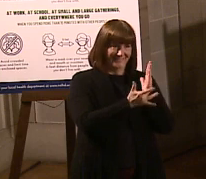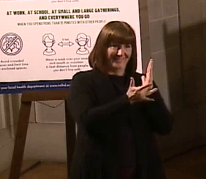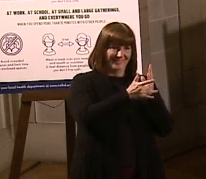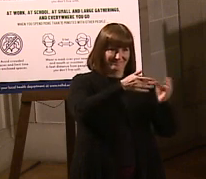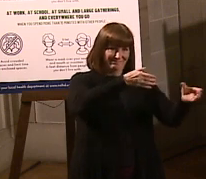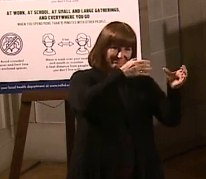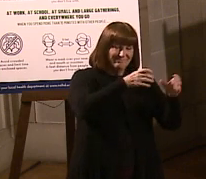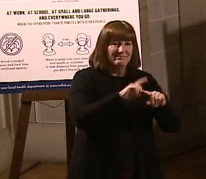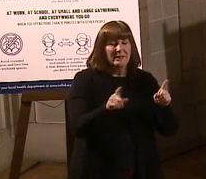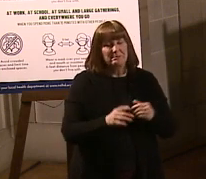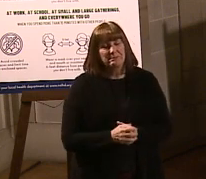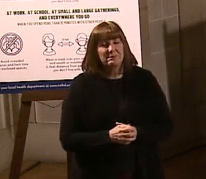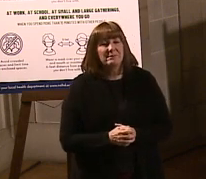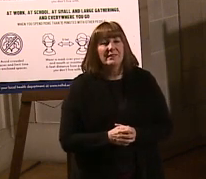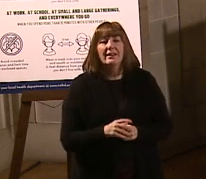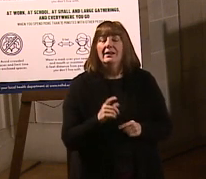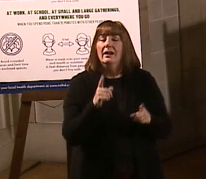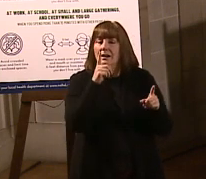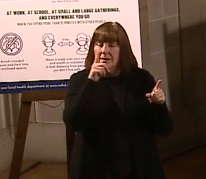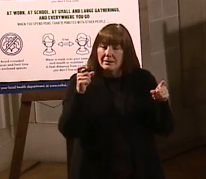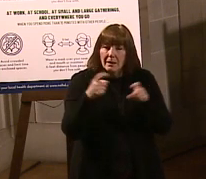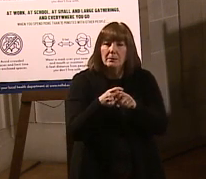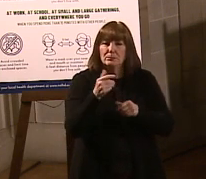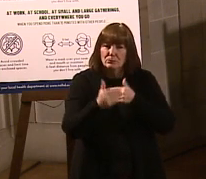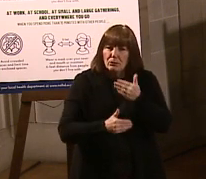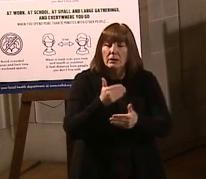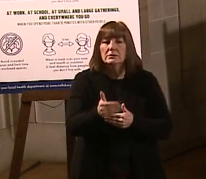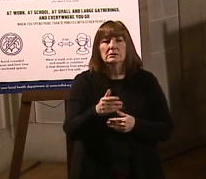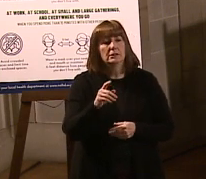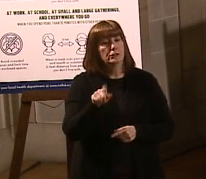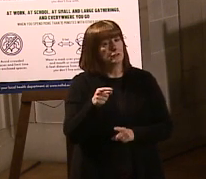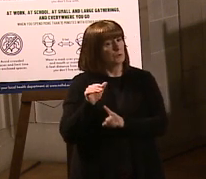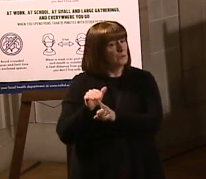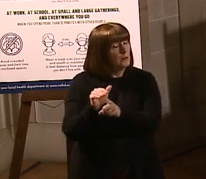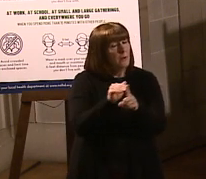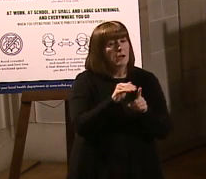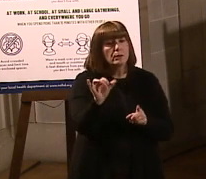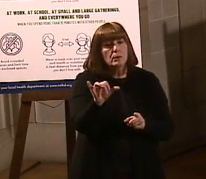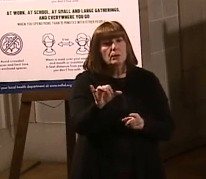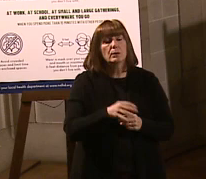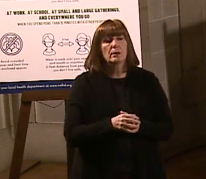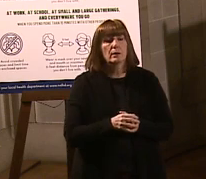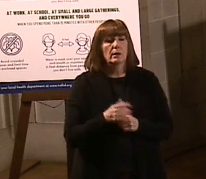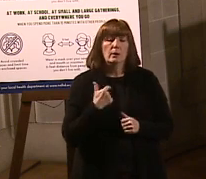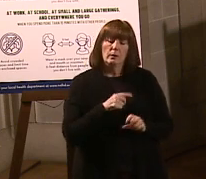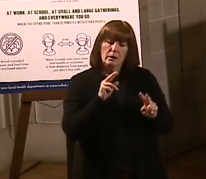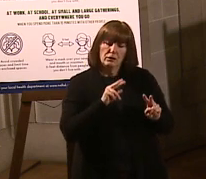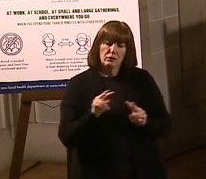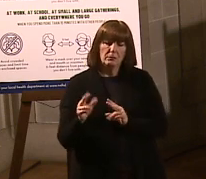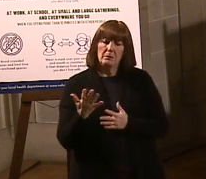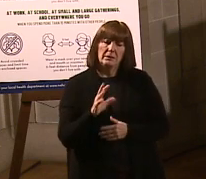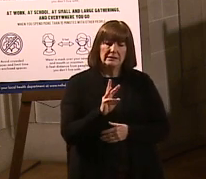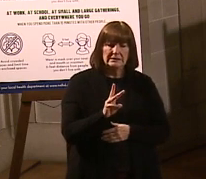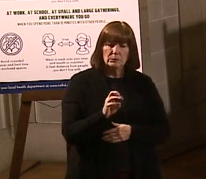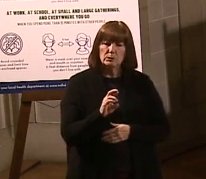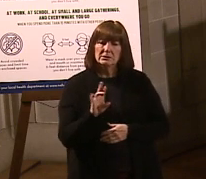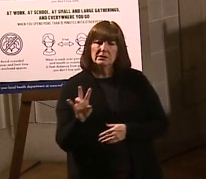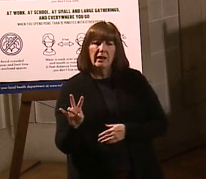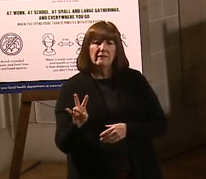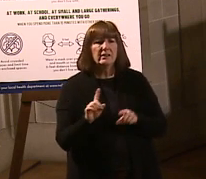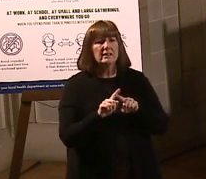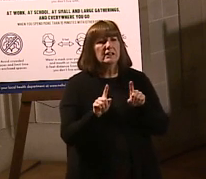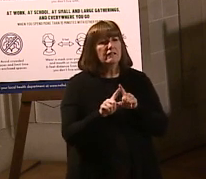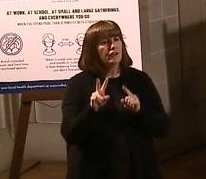from Nessus. So it's a very complex process. And then just a reminder as well, we looked at probably six or seven different